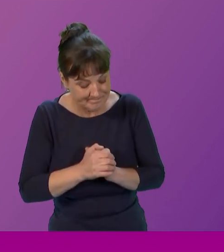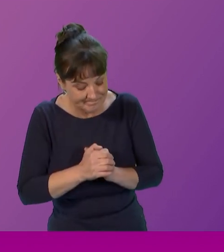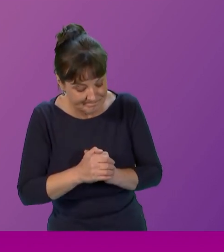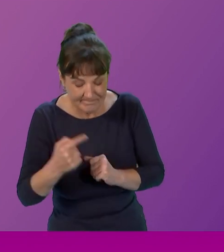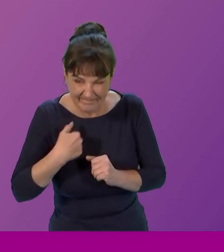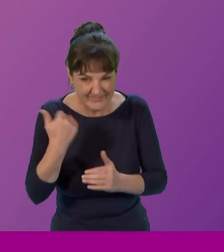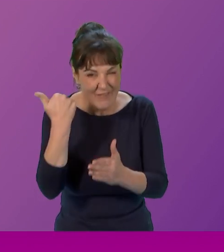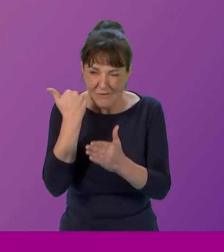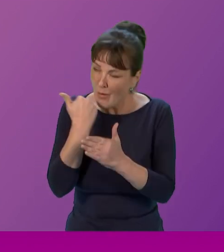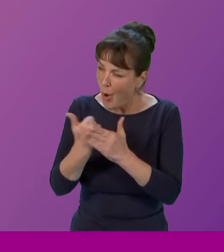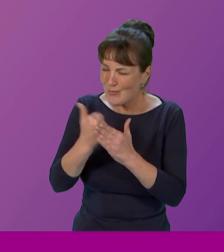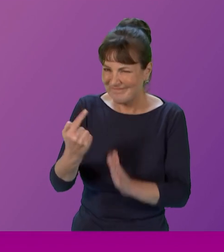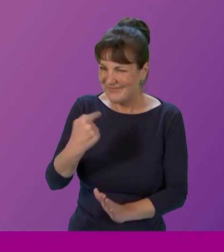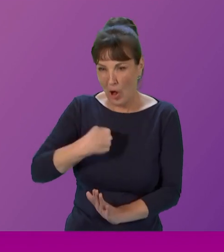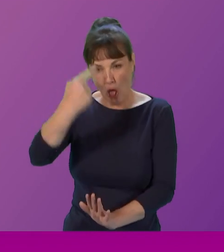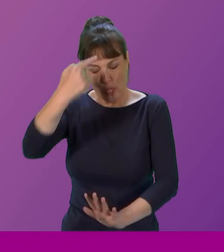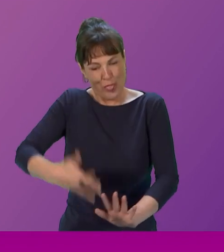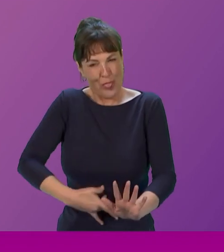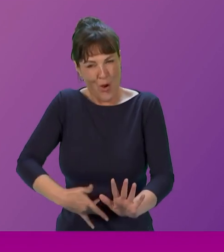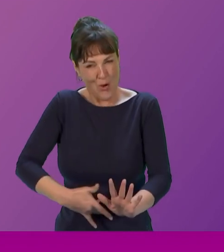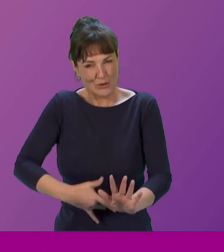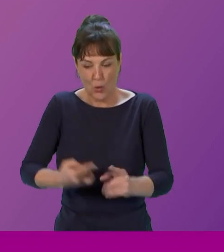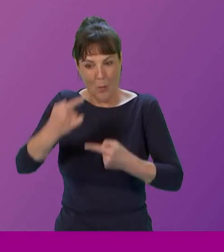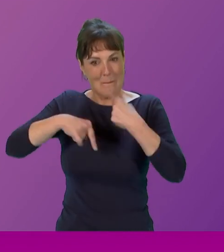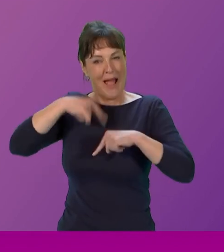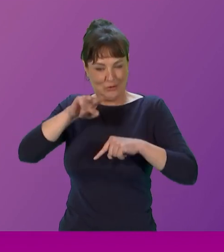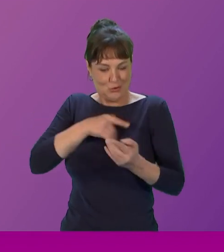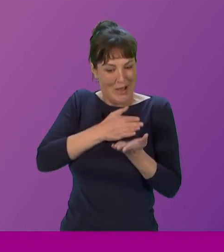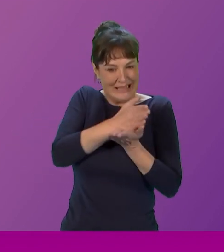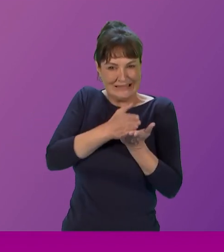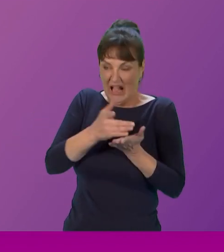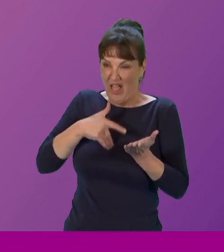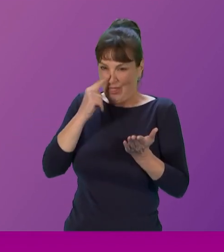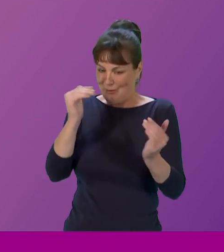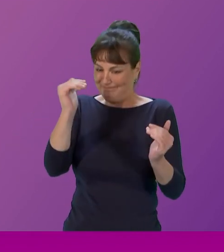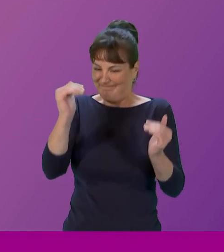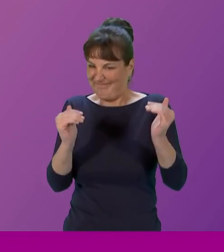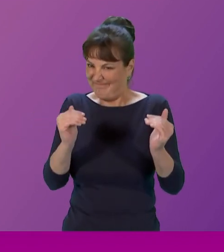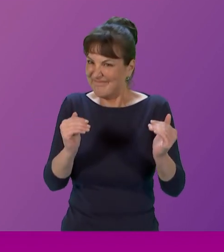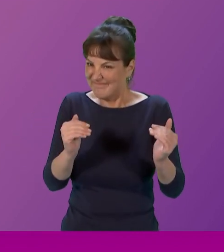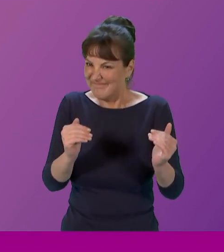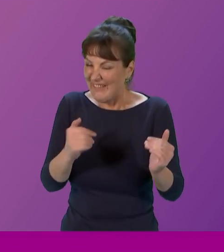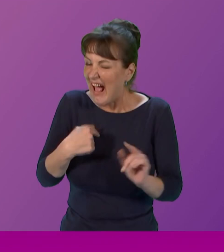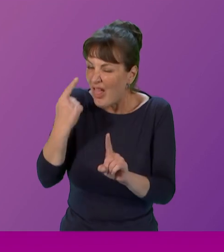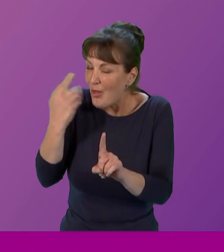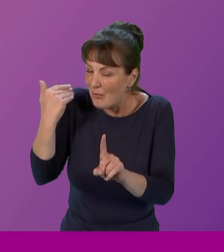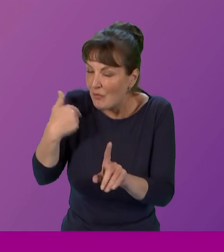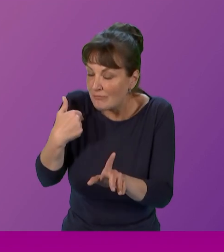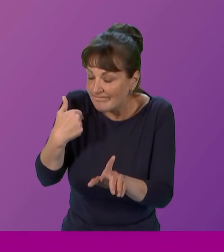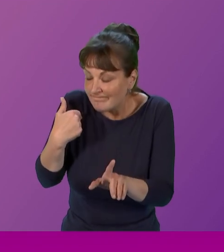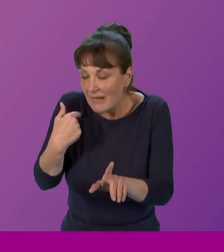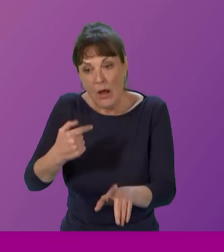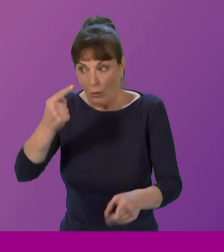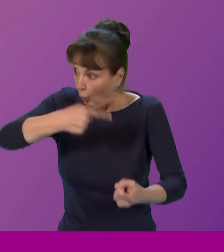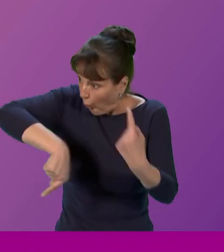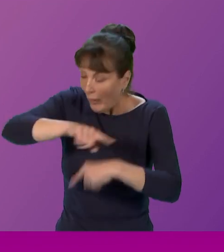and that's back to the intersectionality of it. Um, and whilst we, as women can come together and we